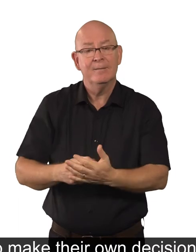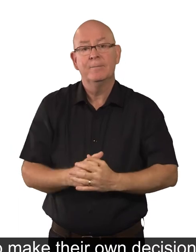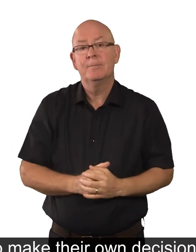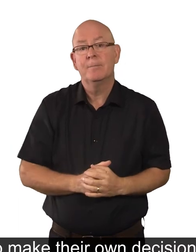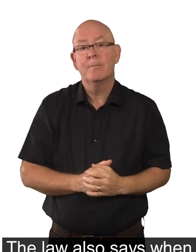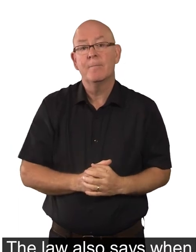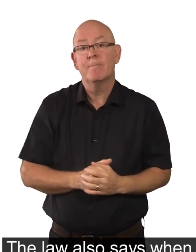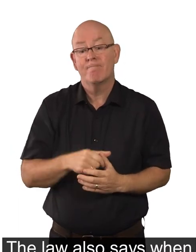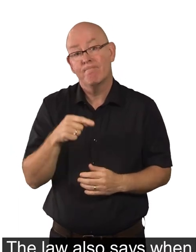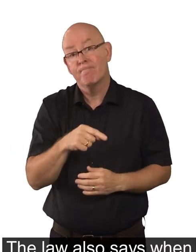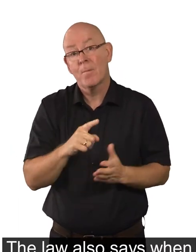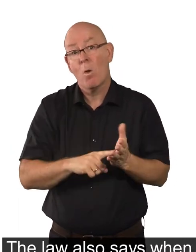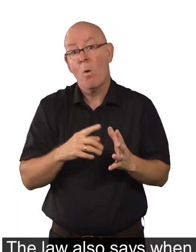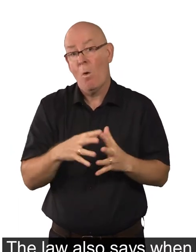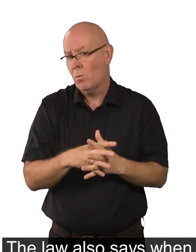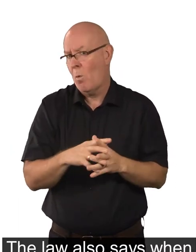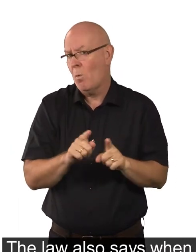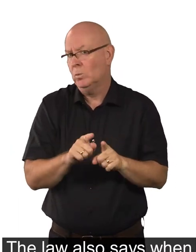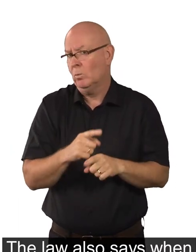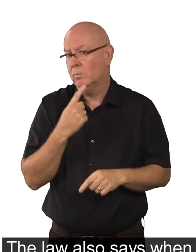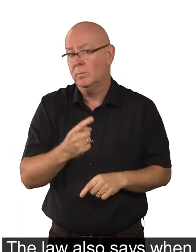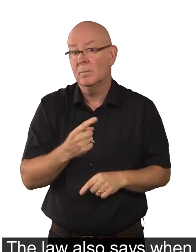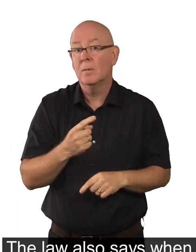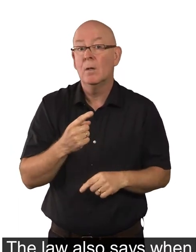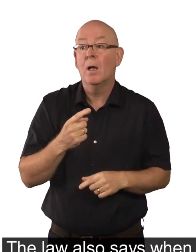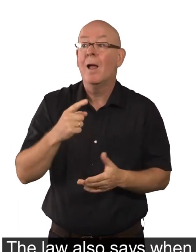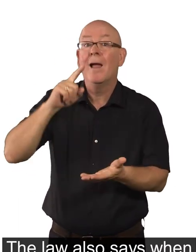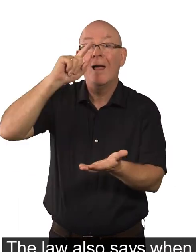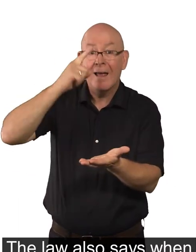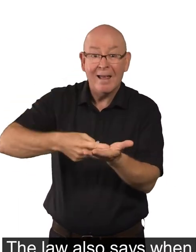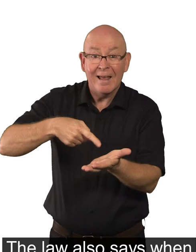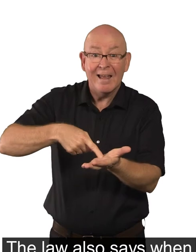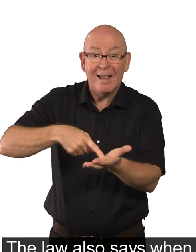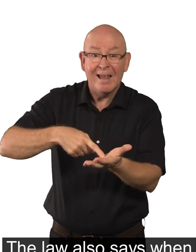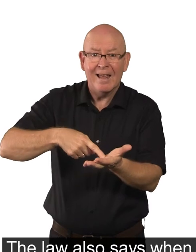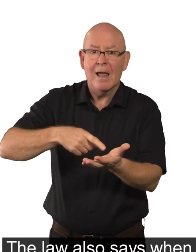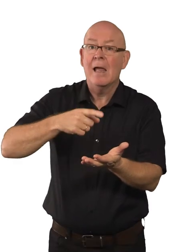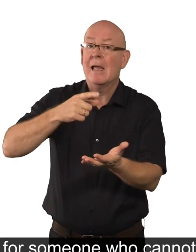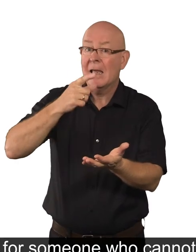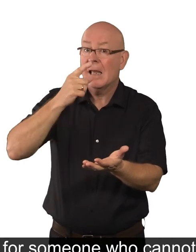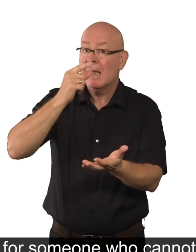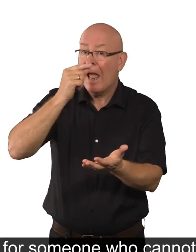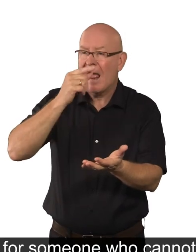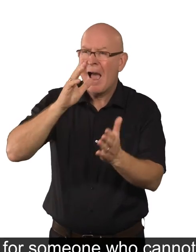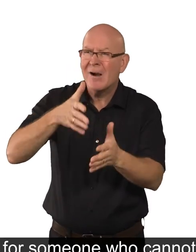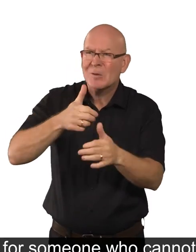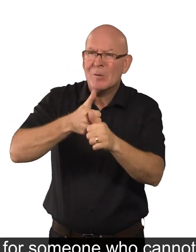The law also says when a decision can be made for someone who cannot make their own